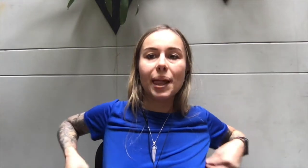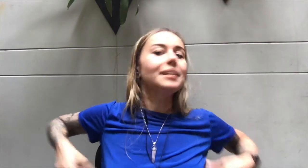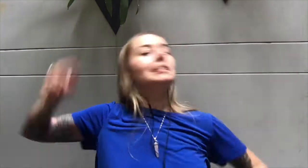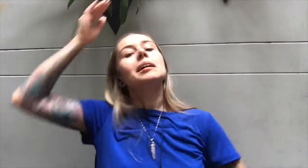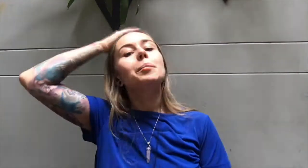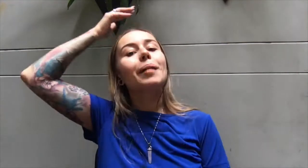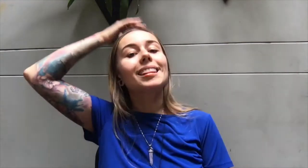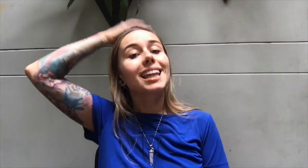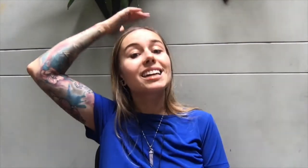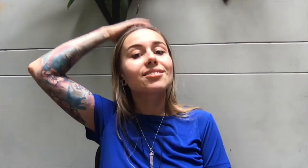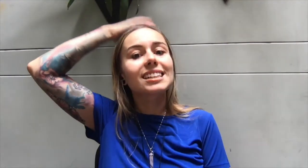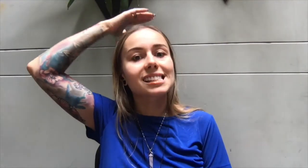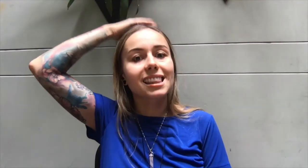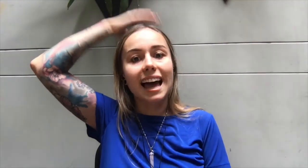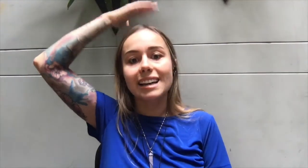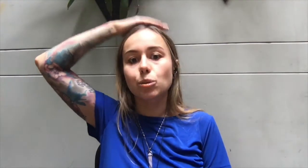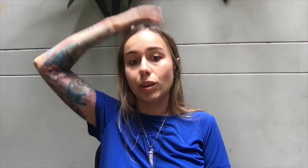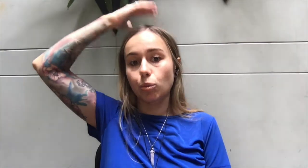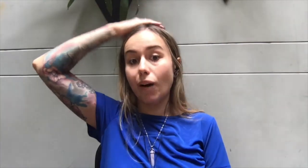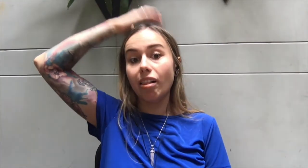My life is aligned with wealth.